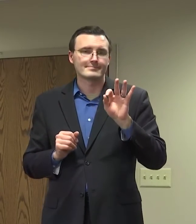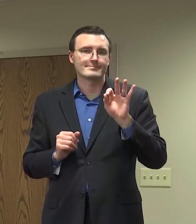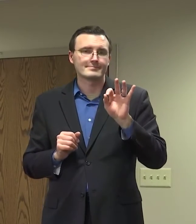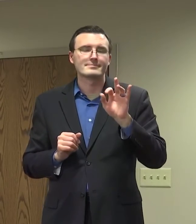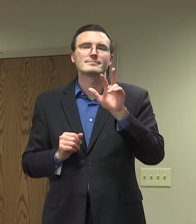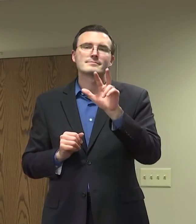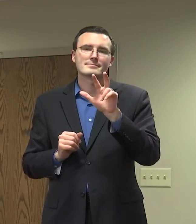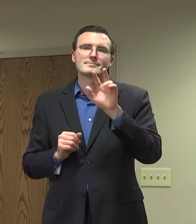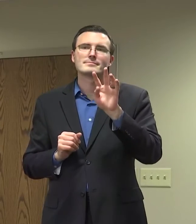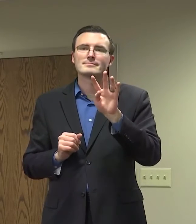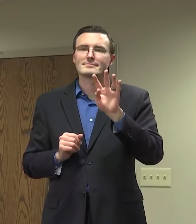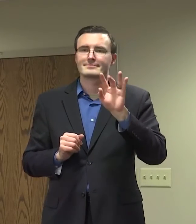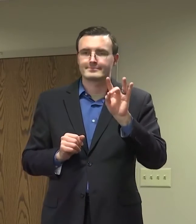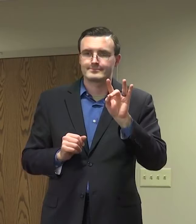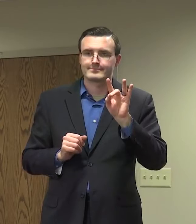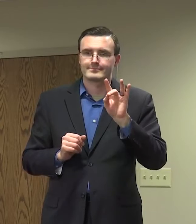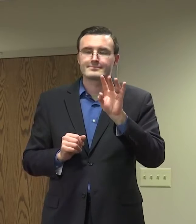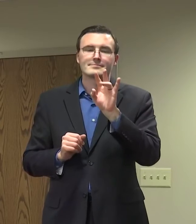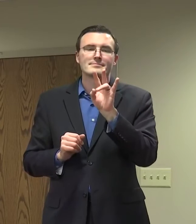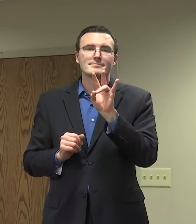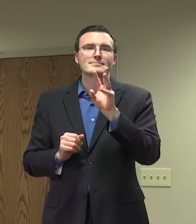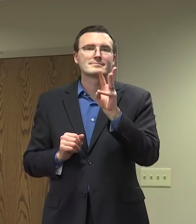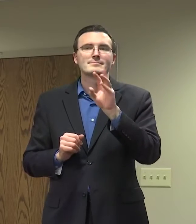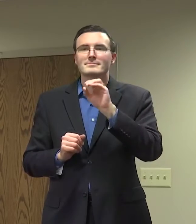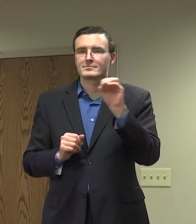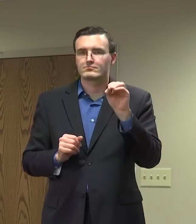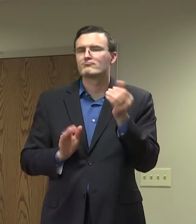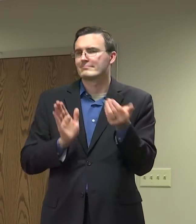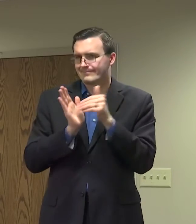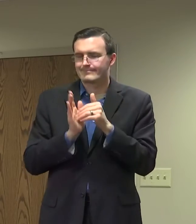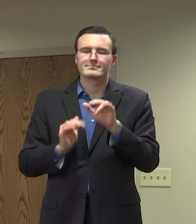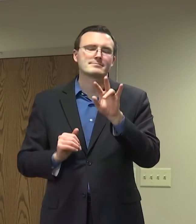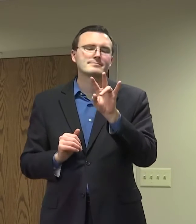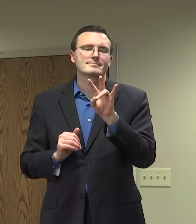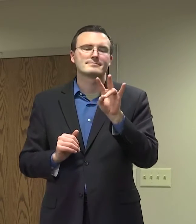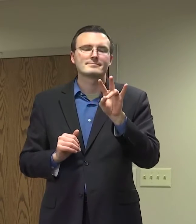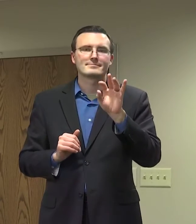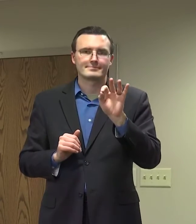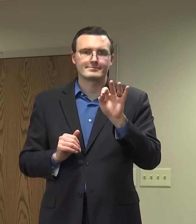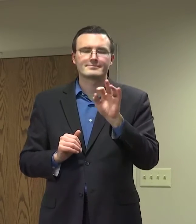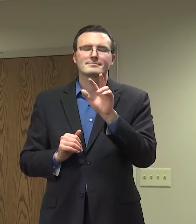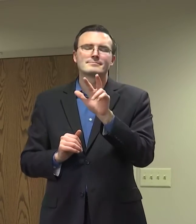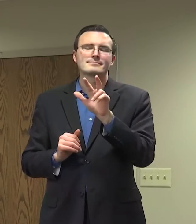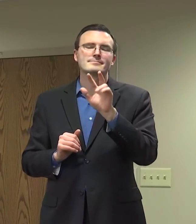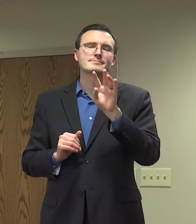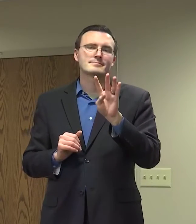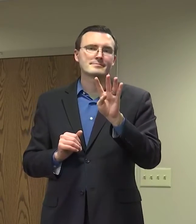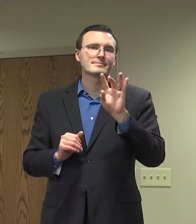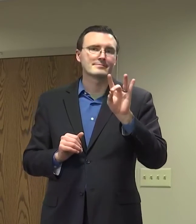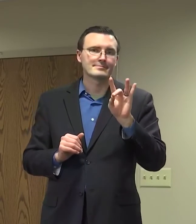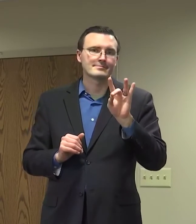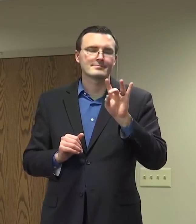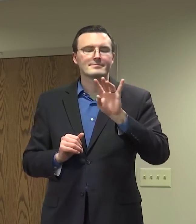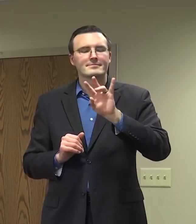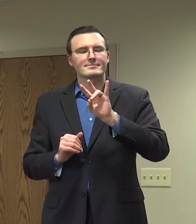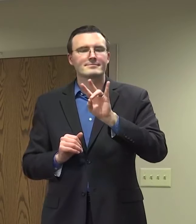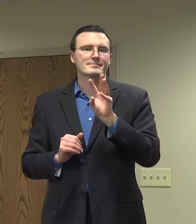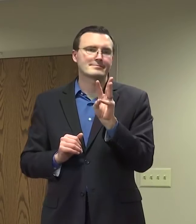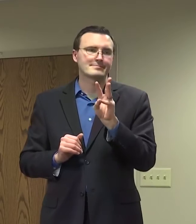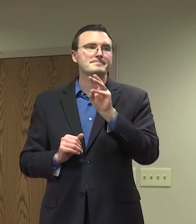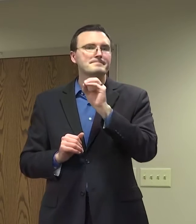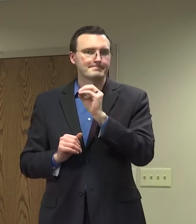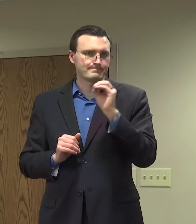-7600. That's 779-348-7600.